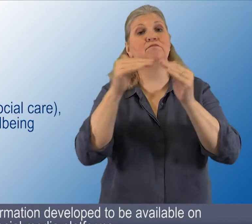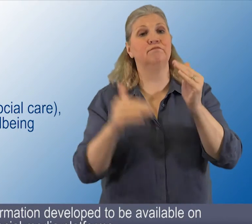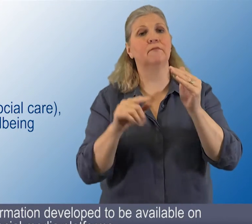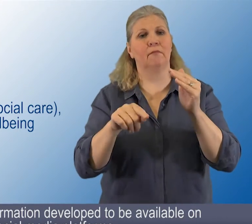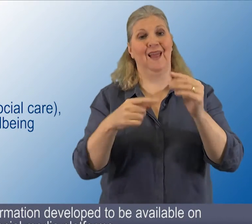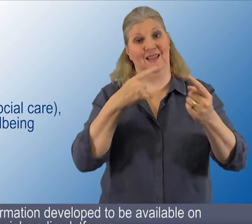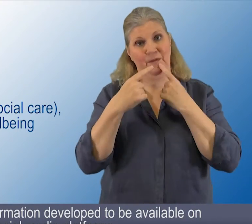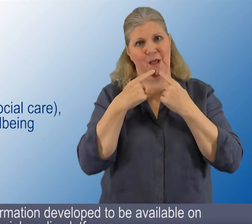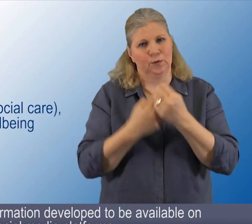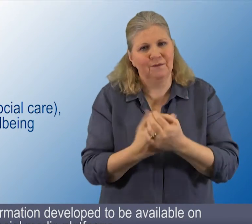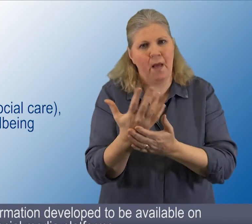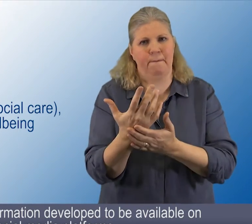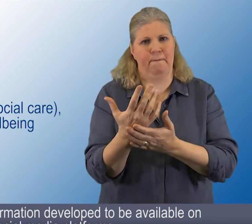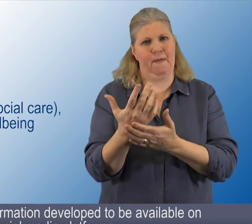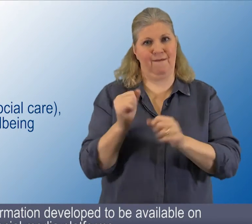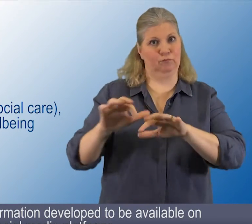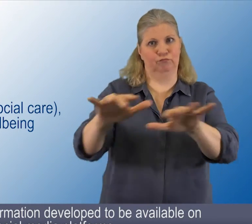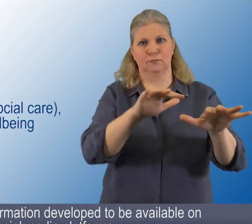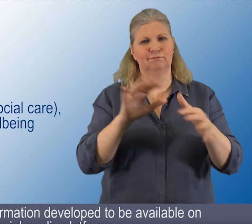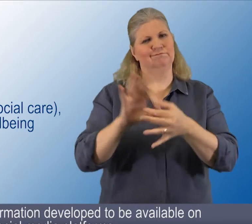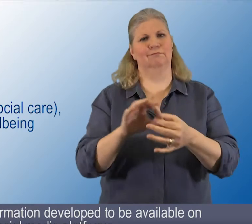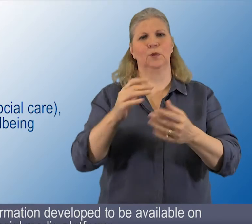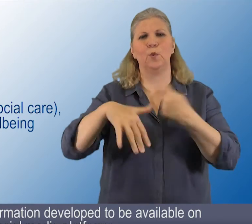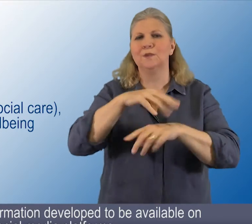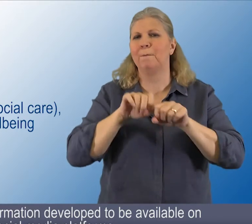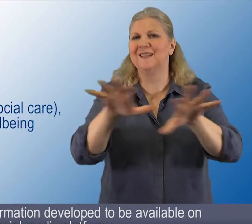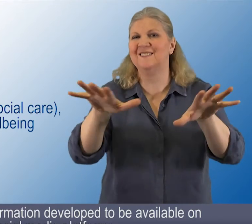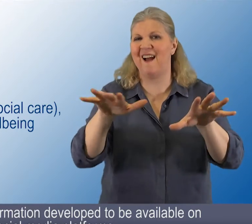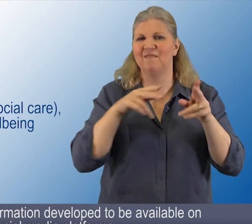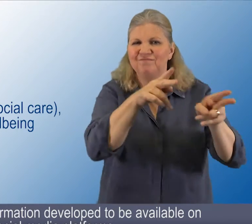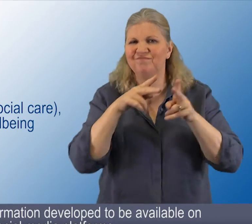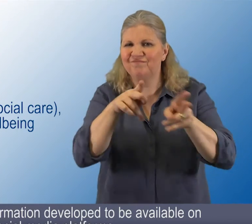21. Subaction information developed to be available on social media platforms.